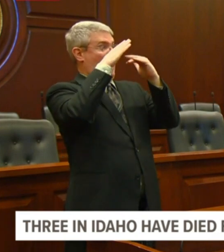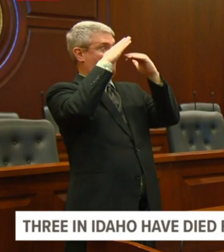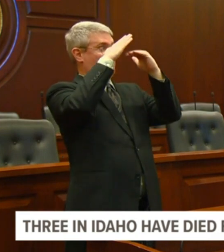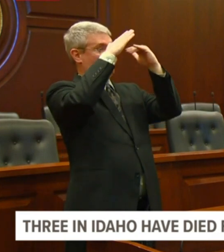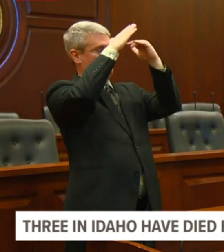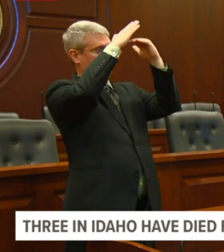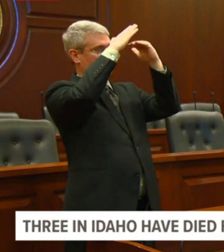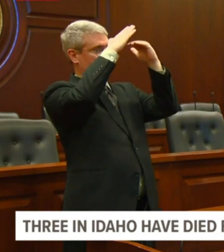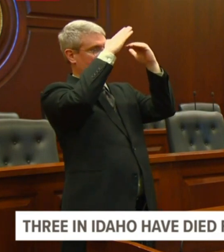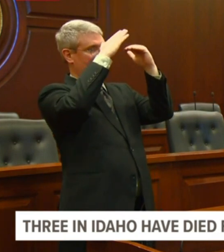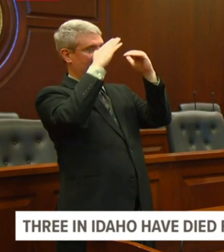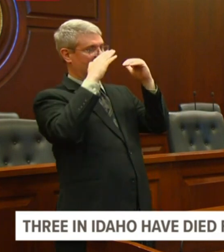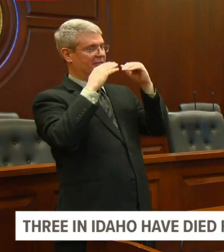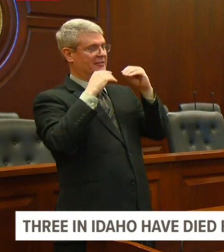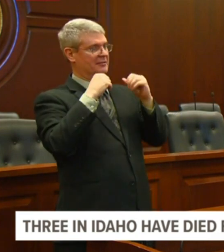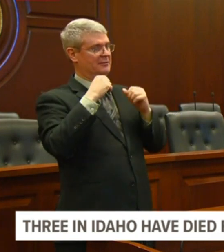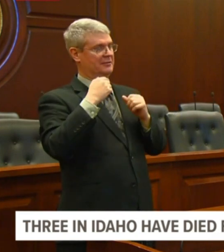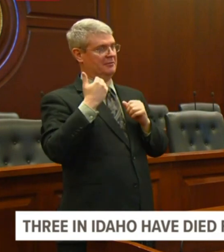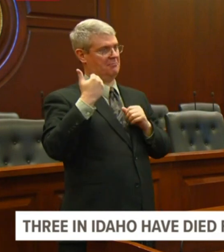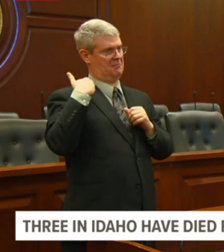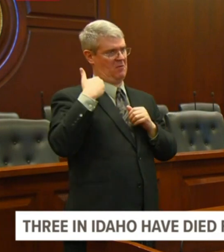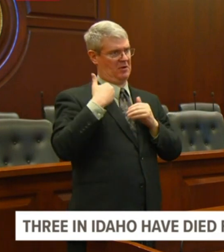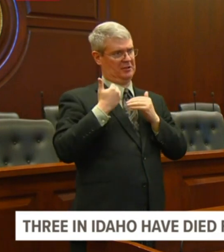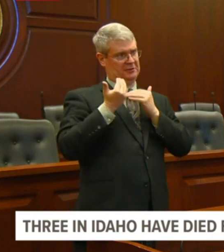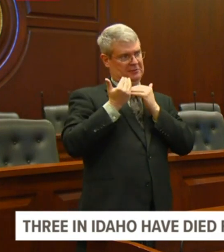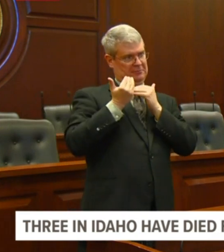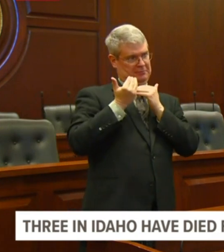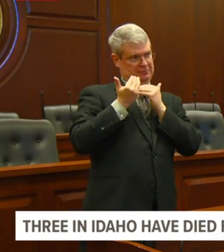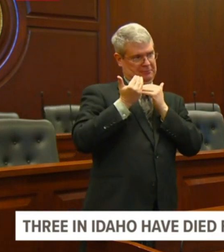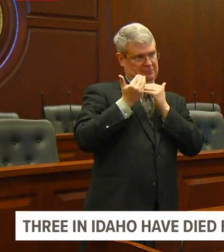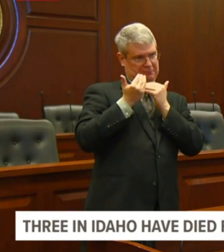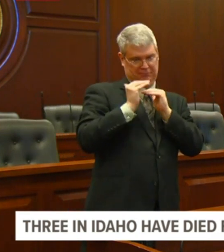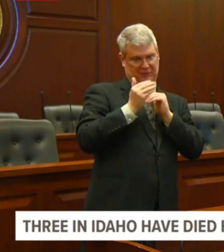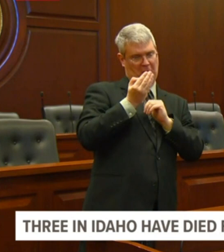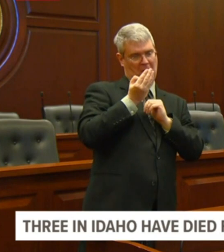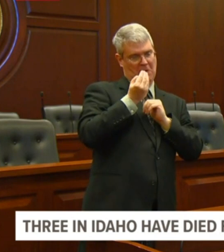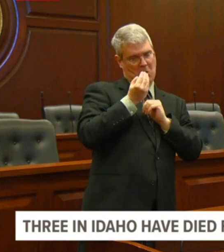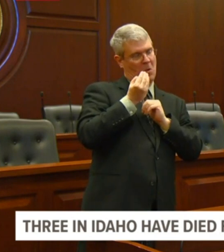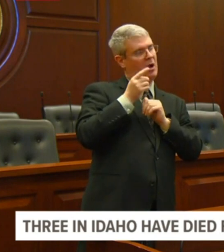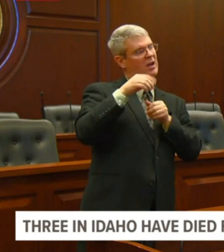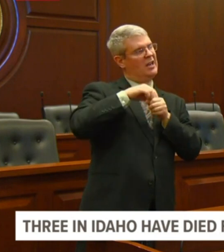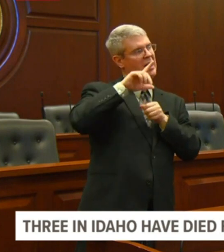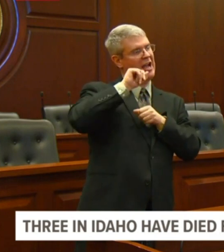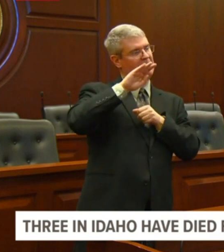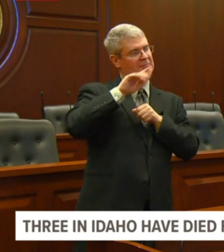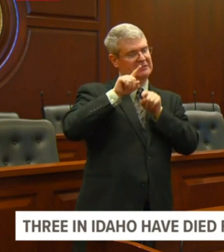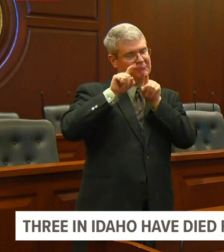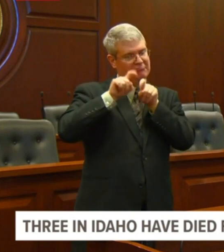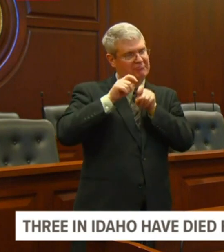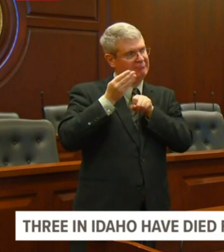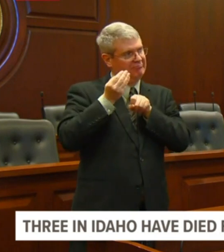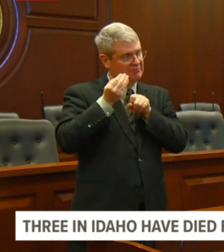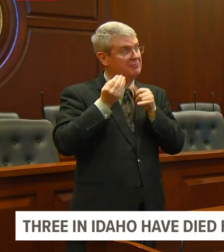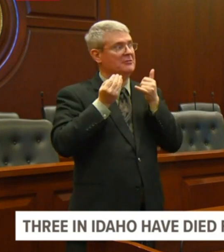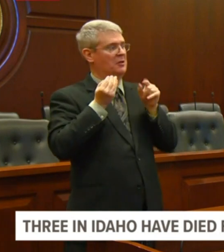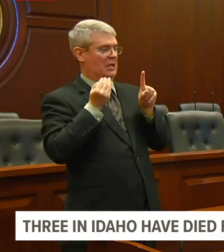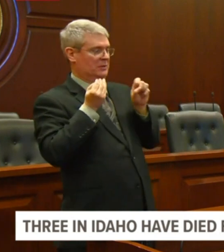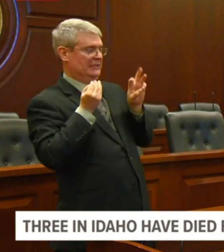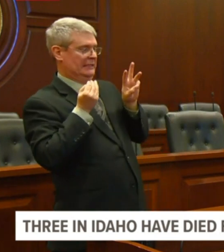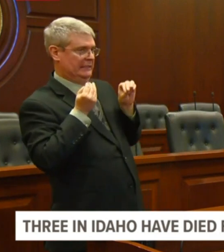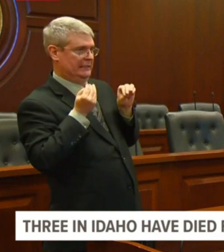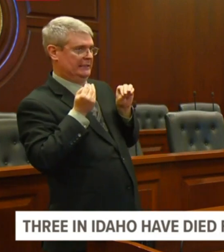but we're about, uh, at maximum capacity. The capacity that's coming online is going to be out of state, uh, testing,